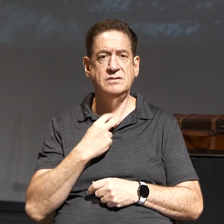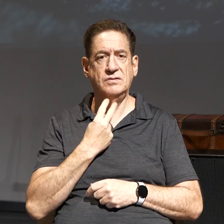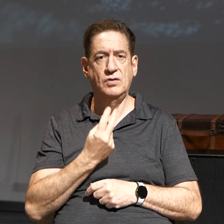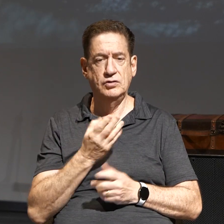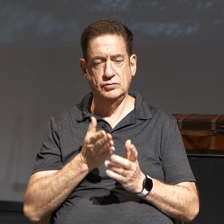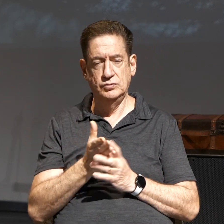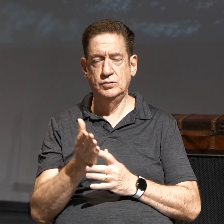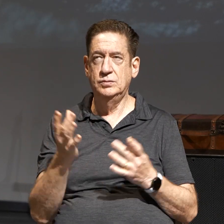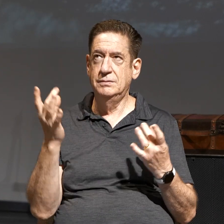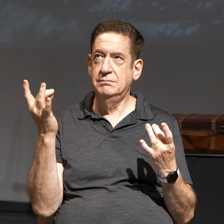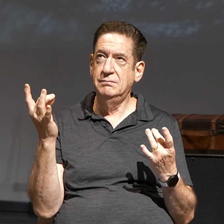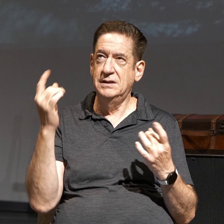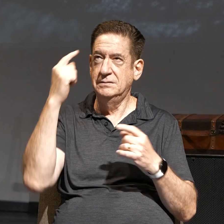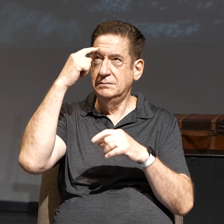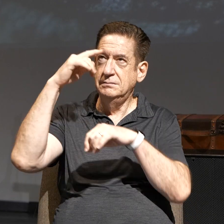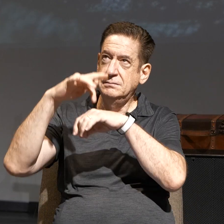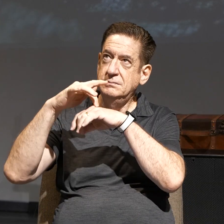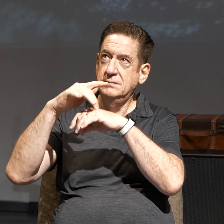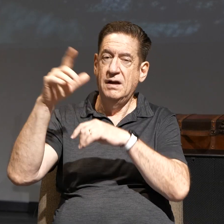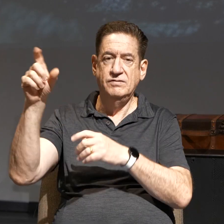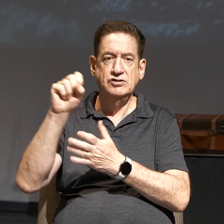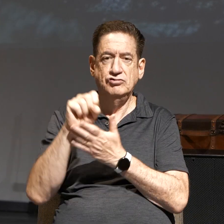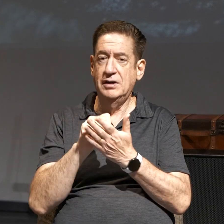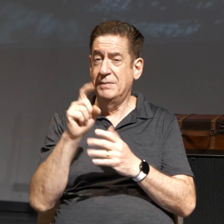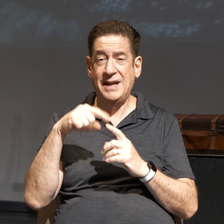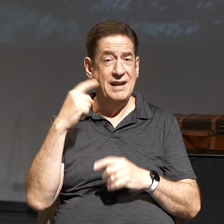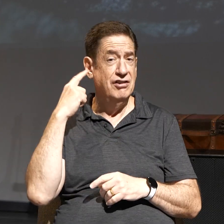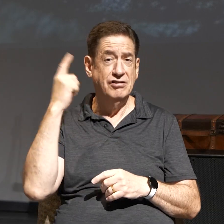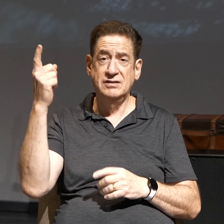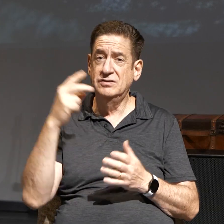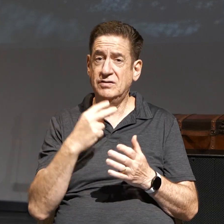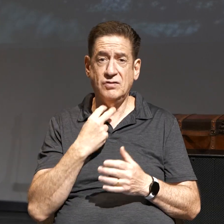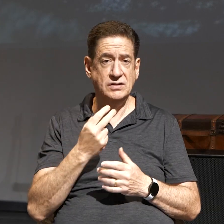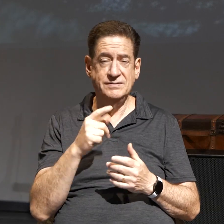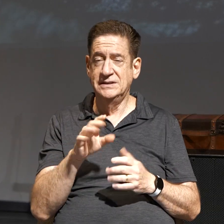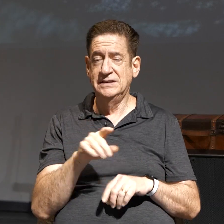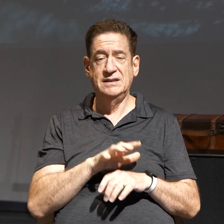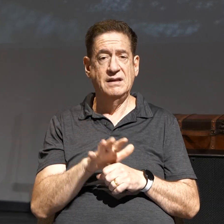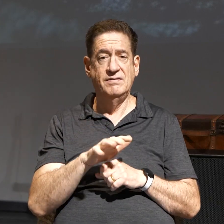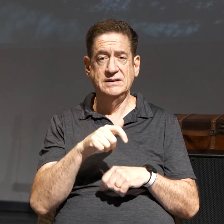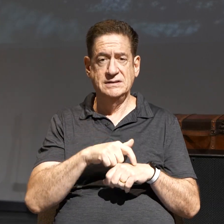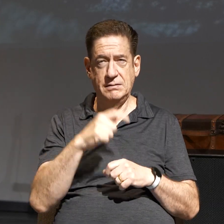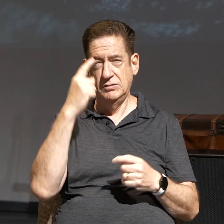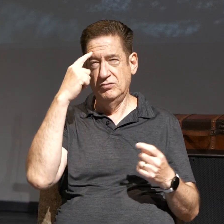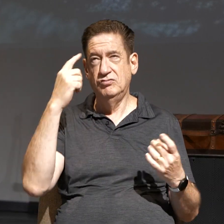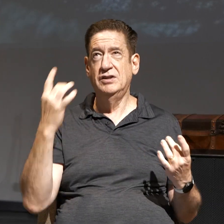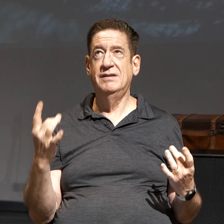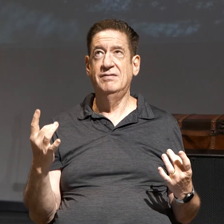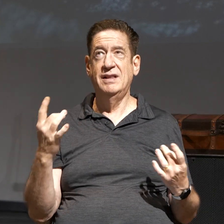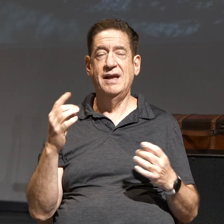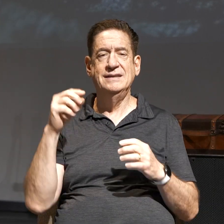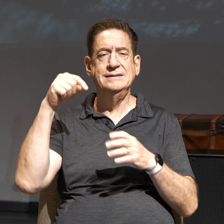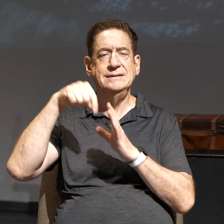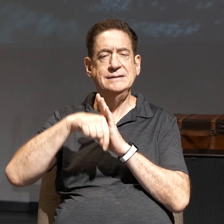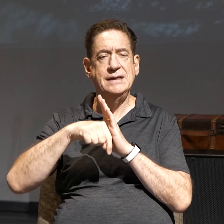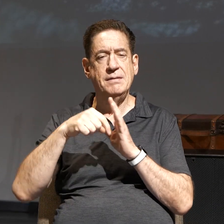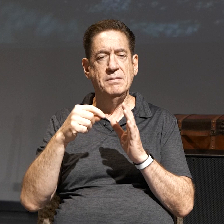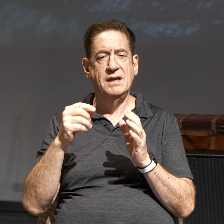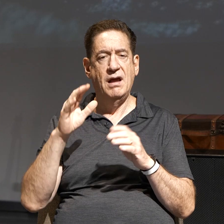meditation on Scripture. We can't even hear His voice because we don't take out enough time to even think and reflect deeply enough on His Word.